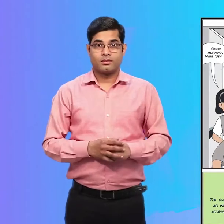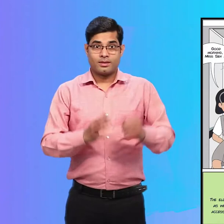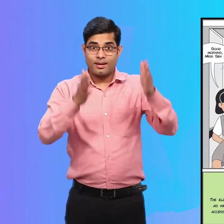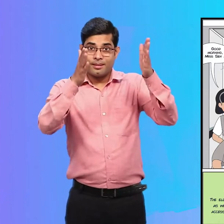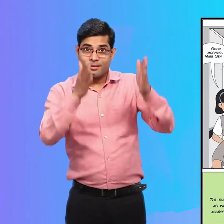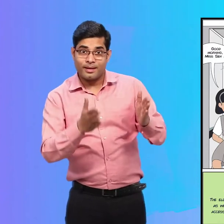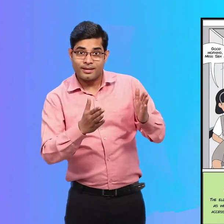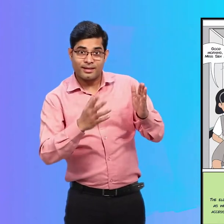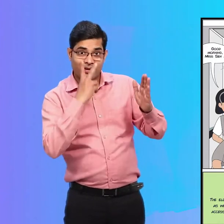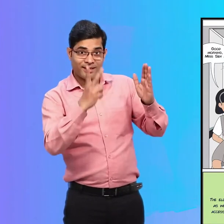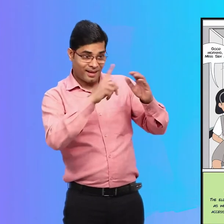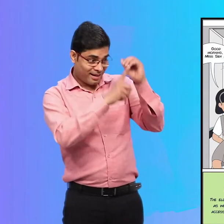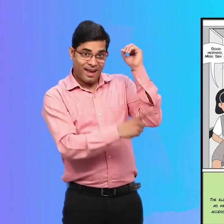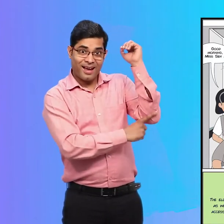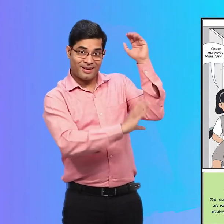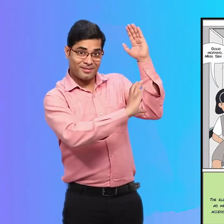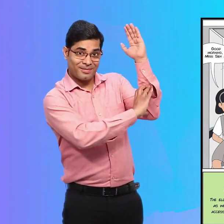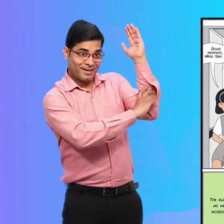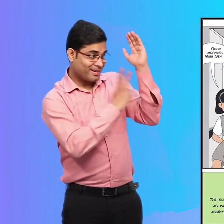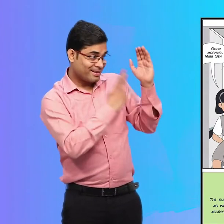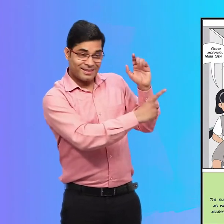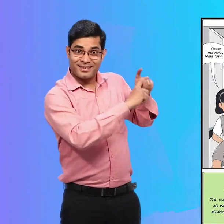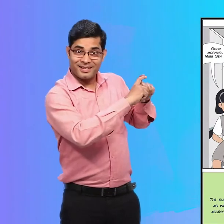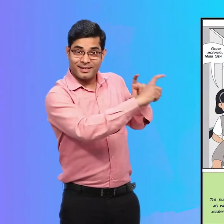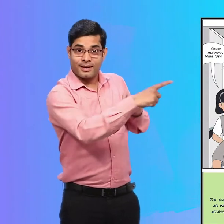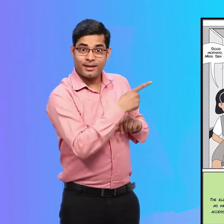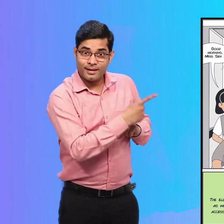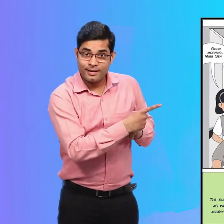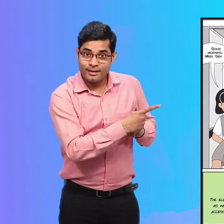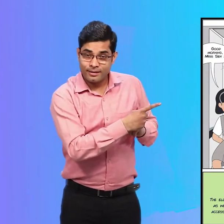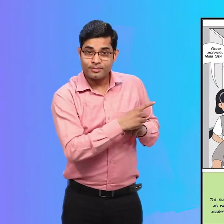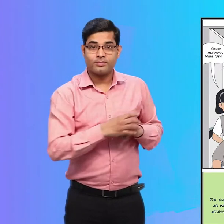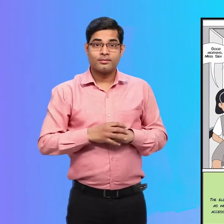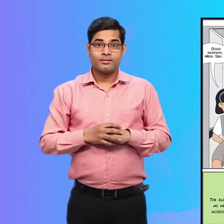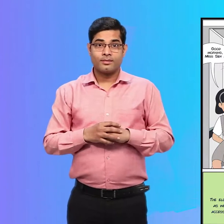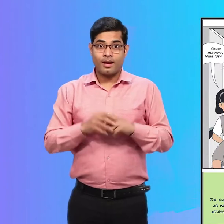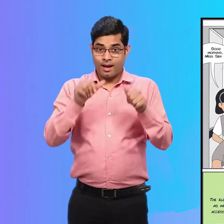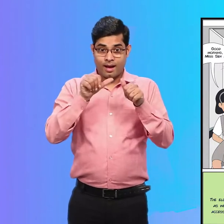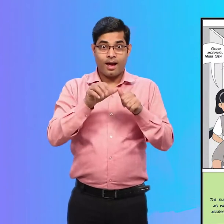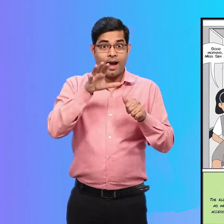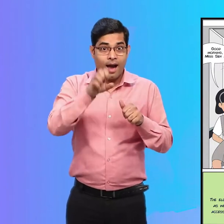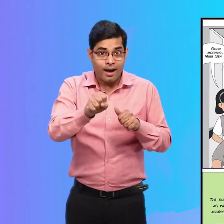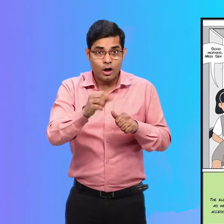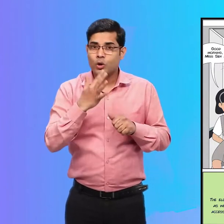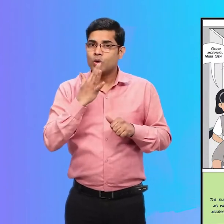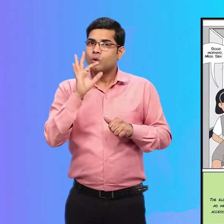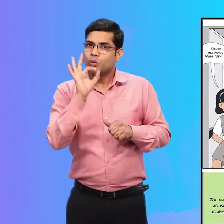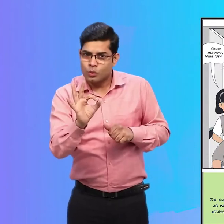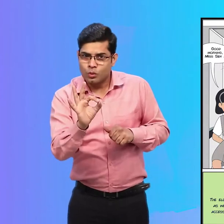This frame ends with a fact on accessibility, which is written in a text box at the